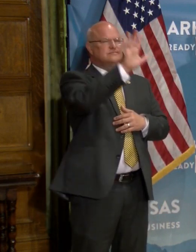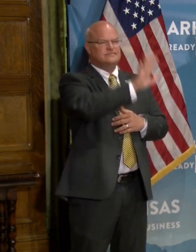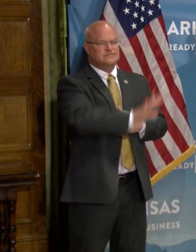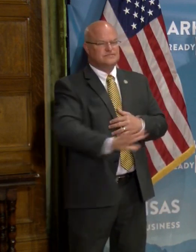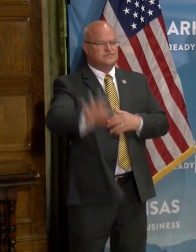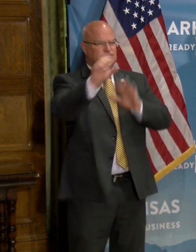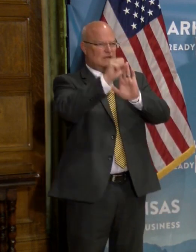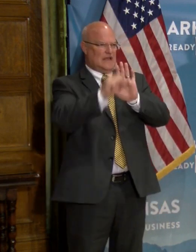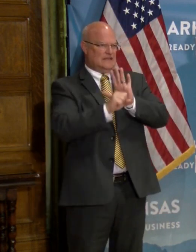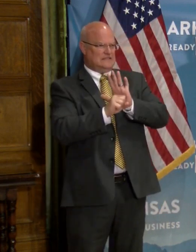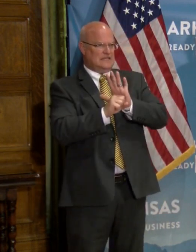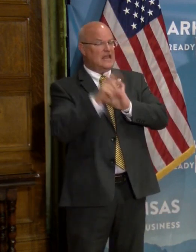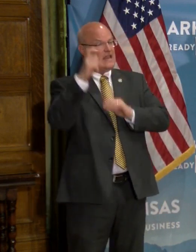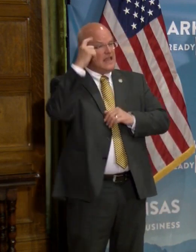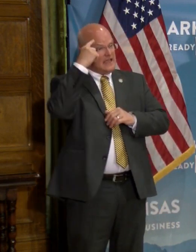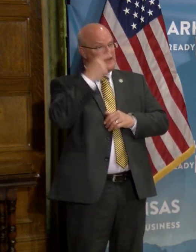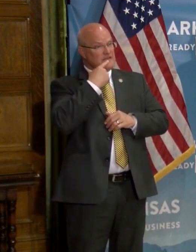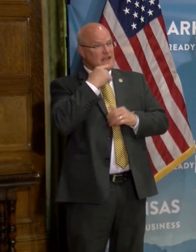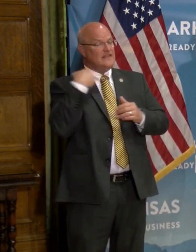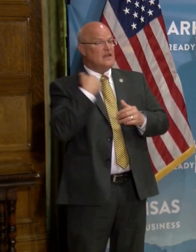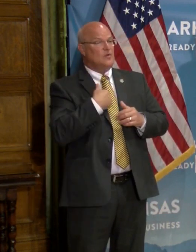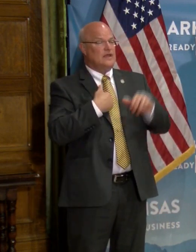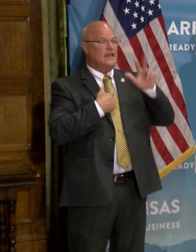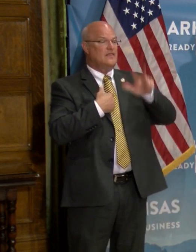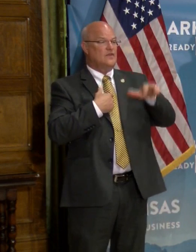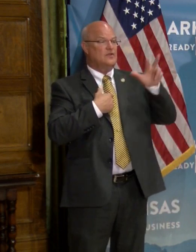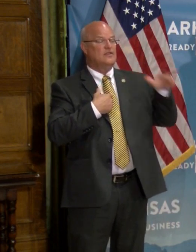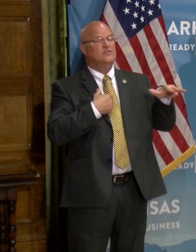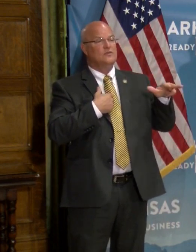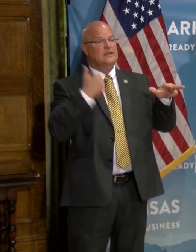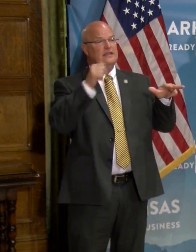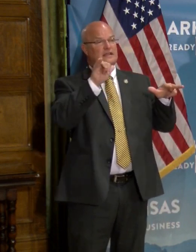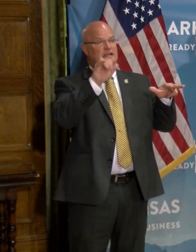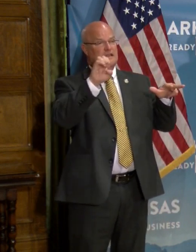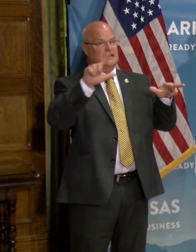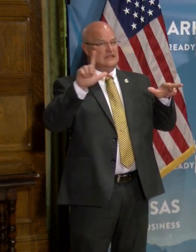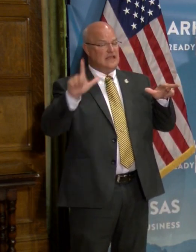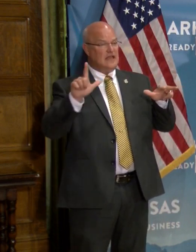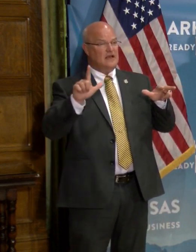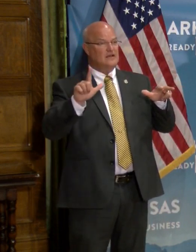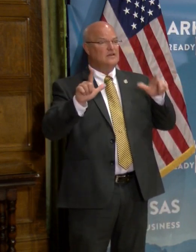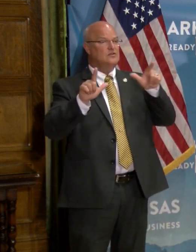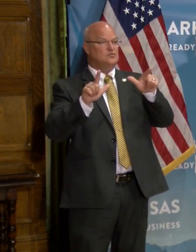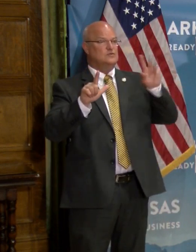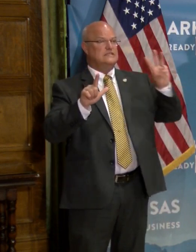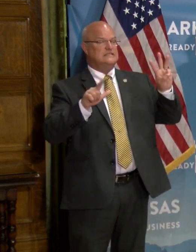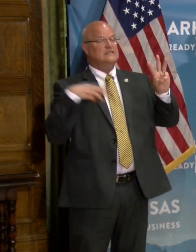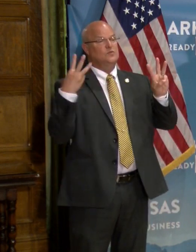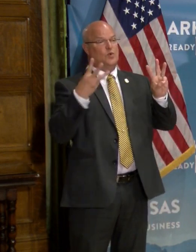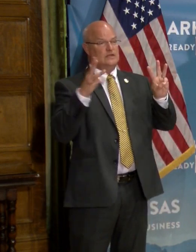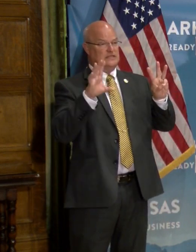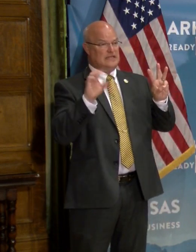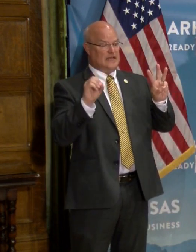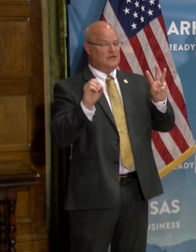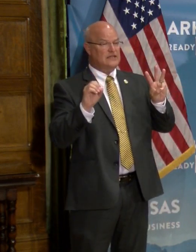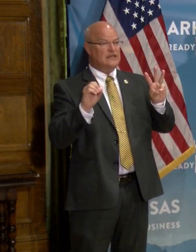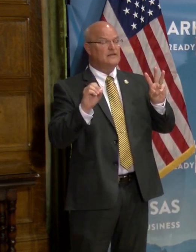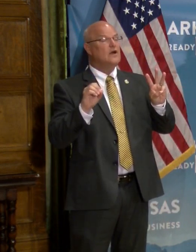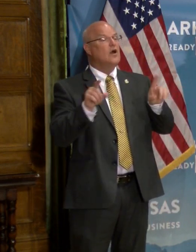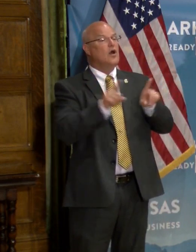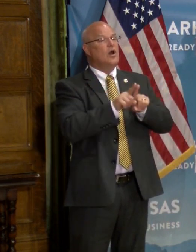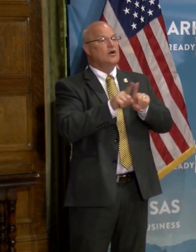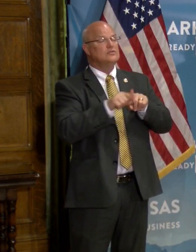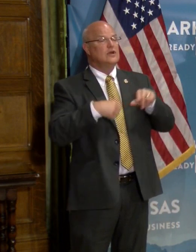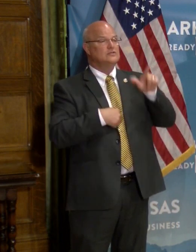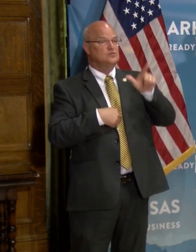parts of the state. The governor mentioned that we had 33 cases in Yale County, 26 in Washington County. Well, we